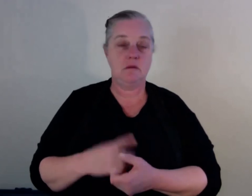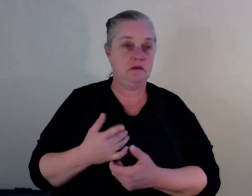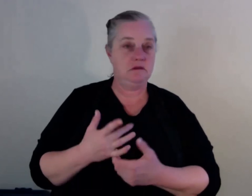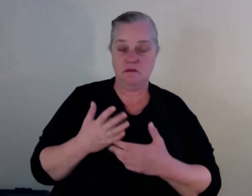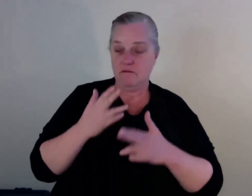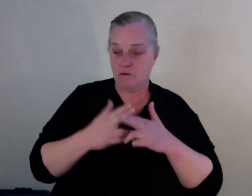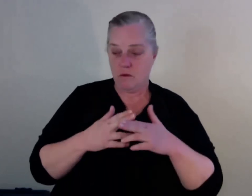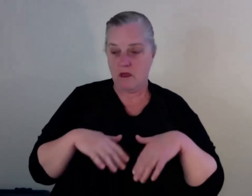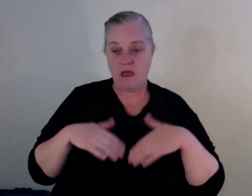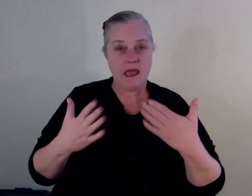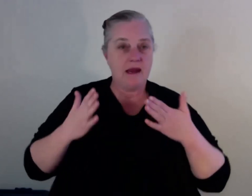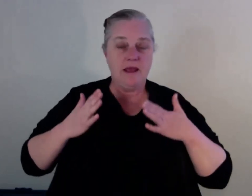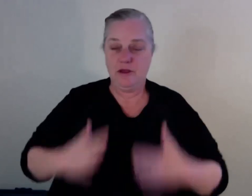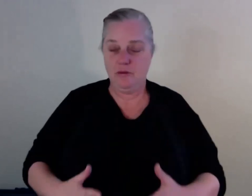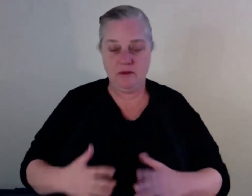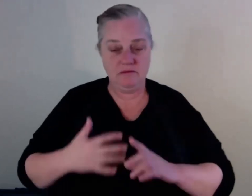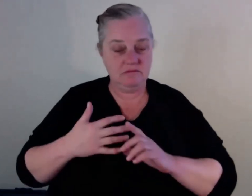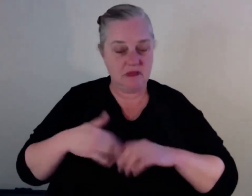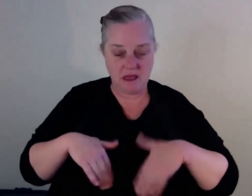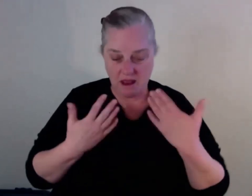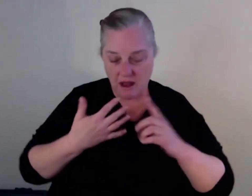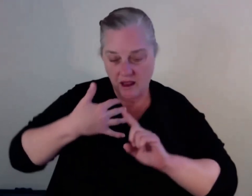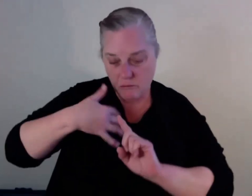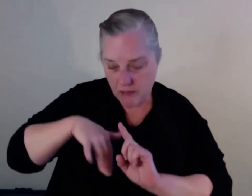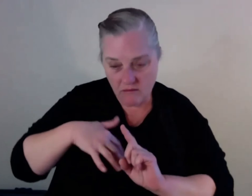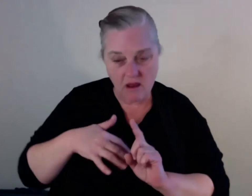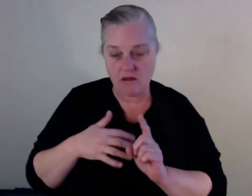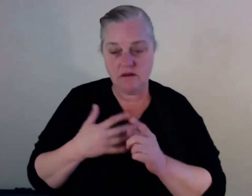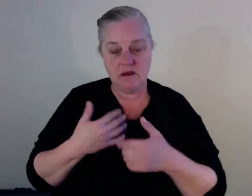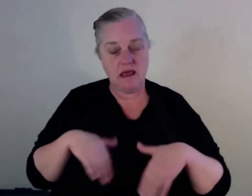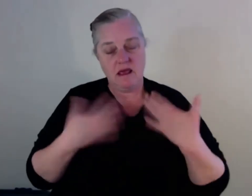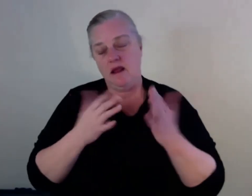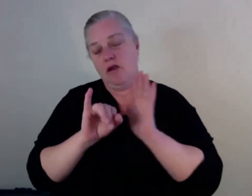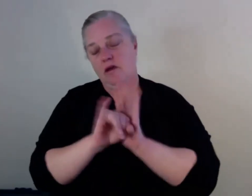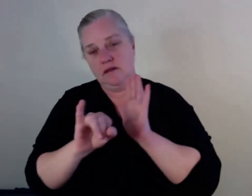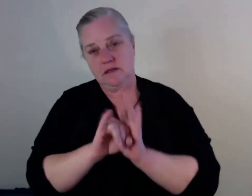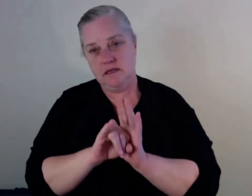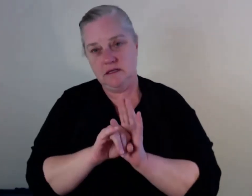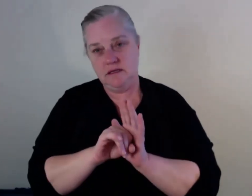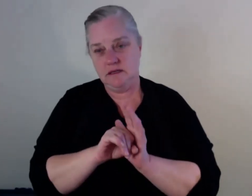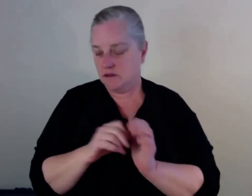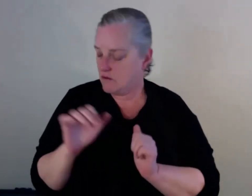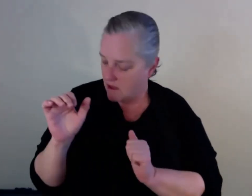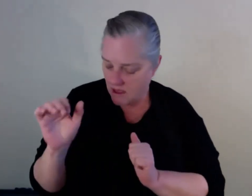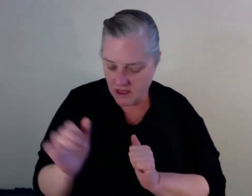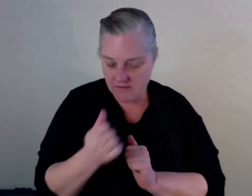where you come from, what you identify as. It is, this has to be a must across the